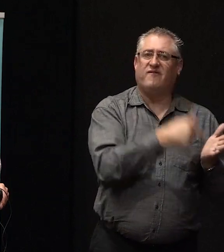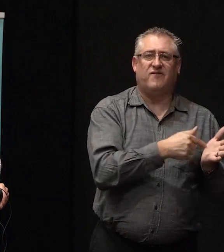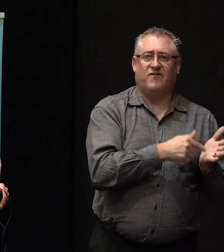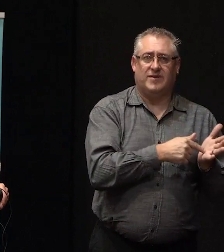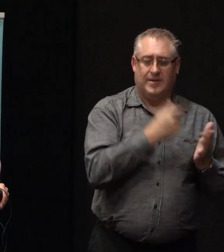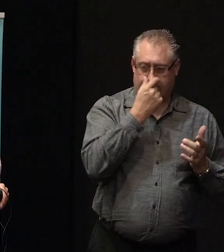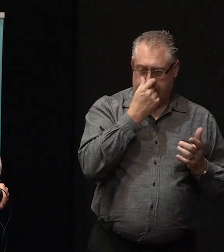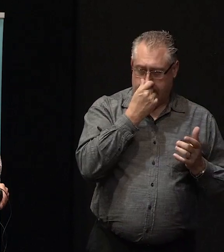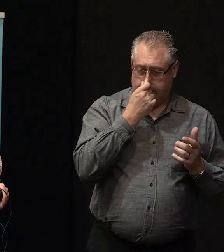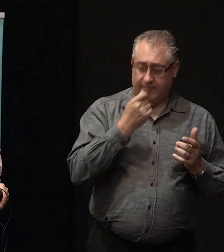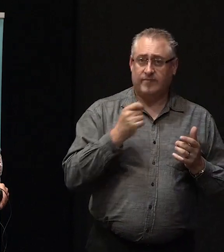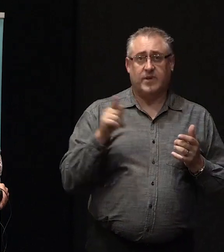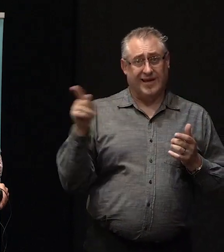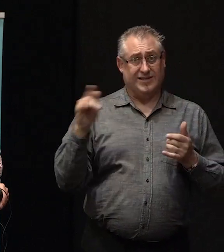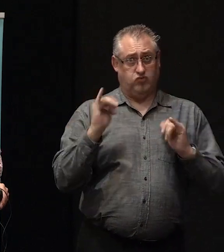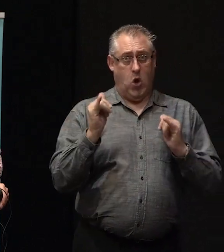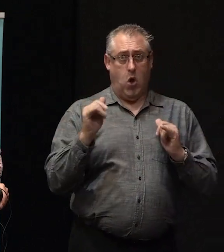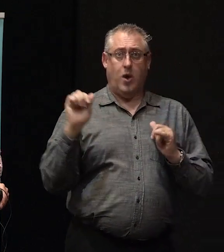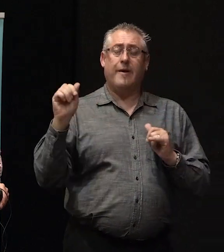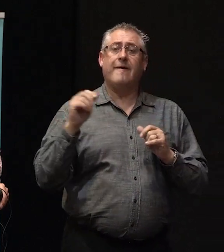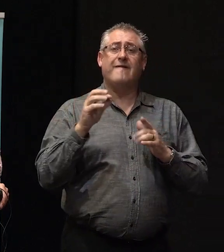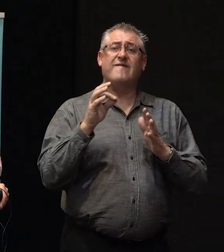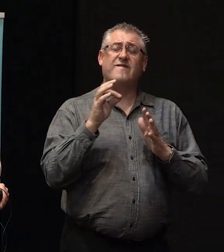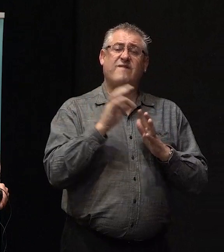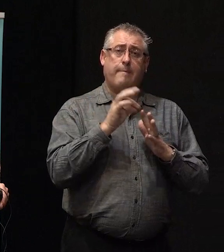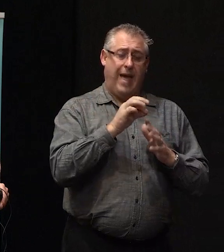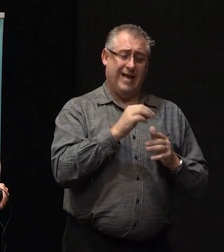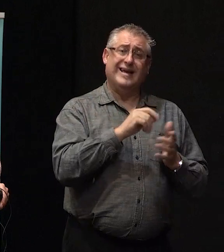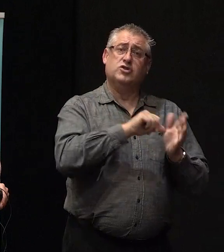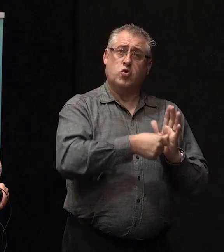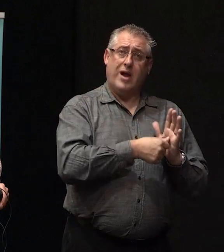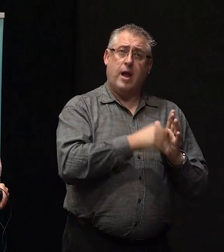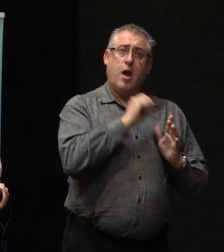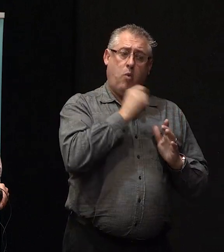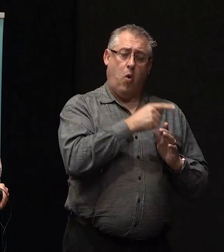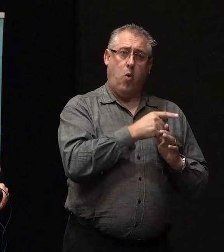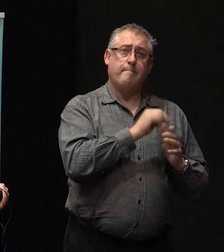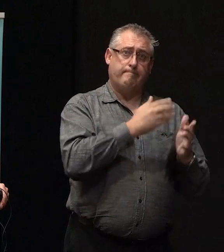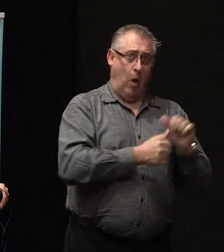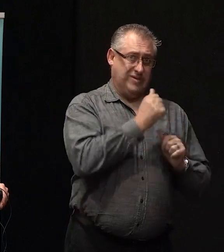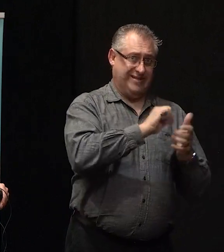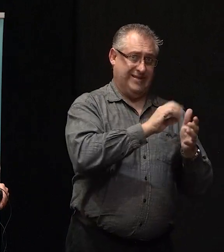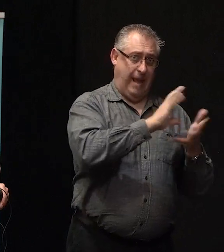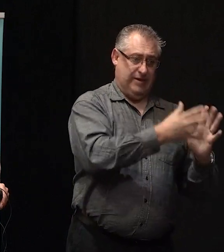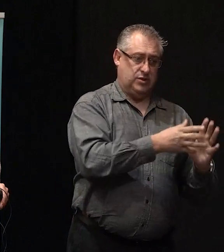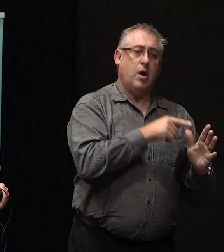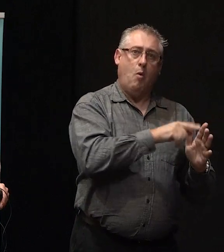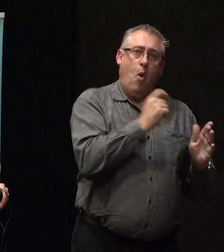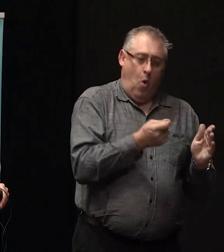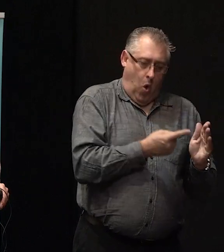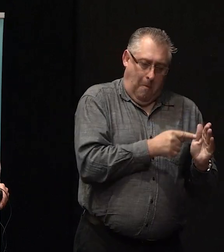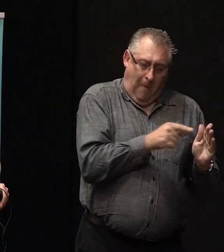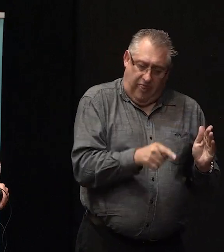As I understand this trial is that Philippa's insurer, because she's got the most damage will be the lead on it, and will basically then work with all the other